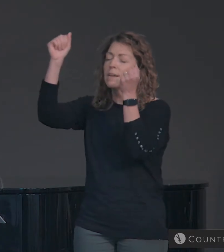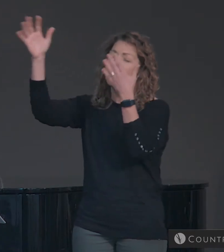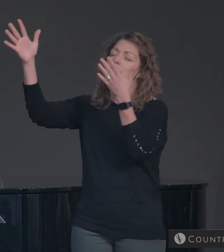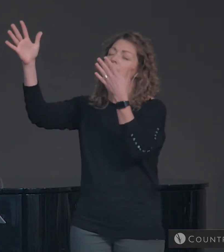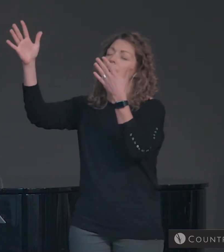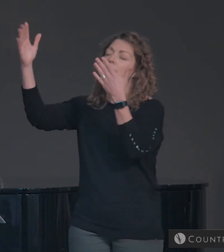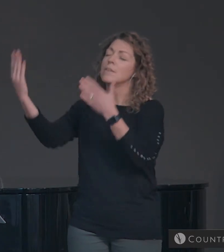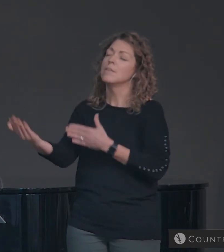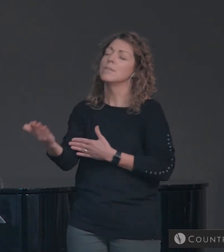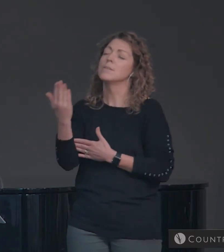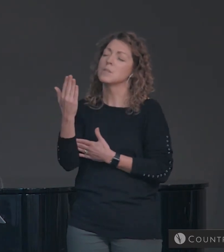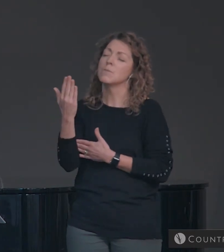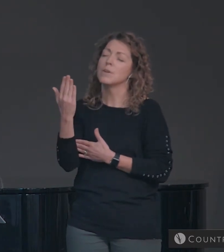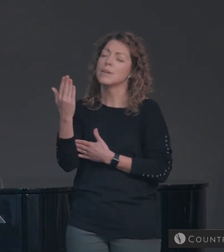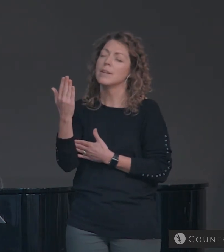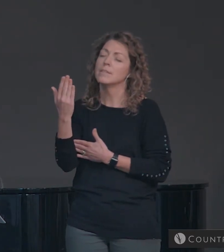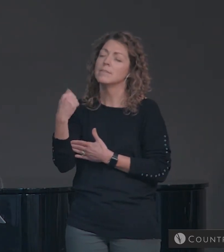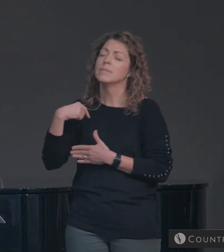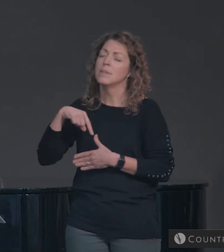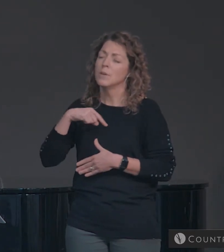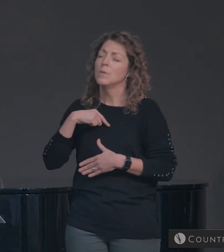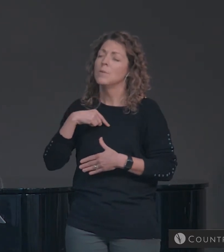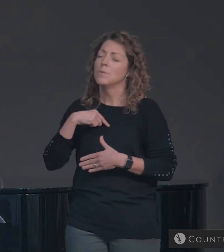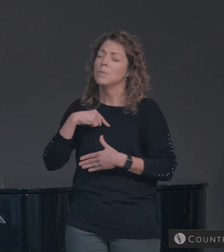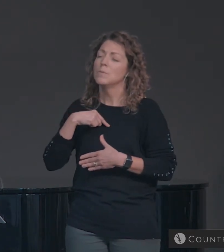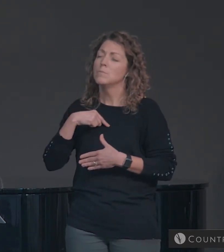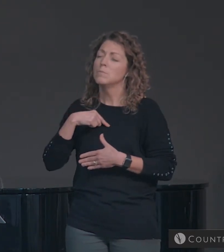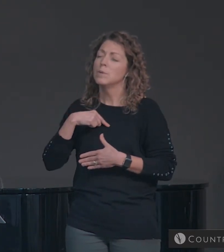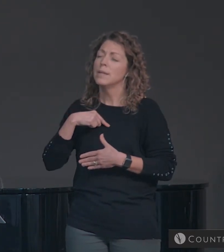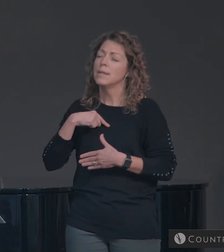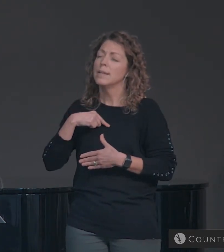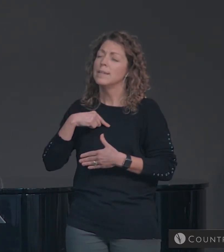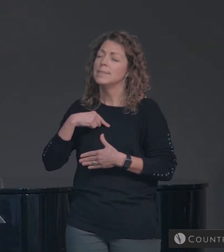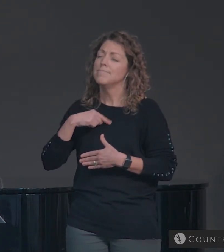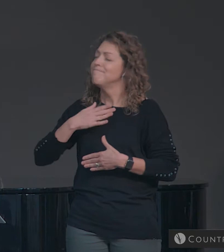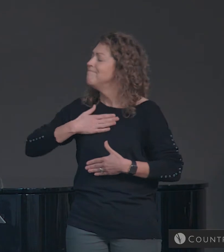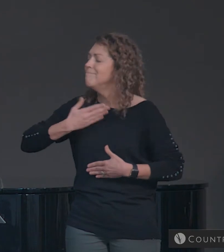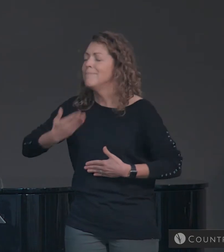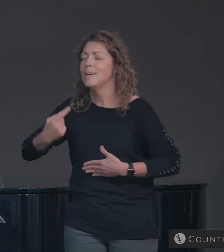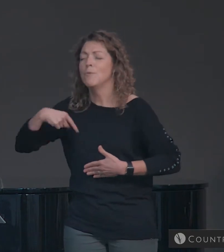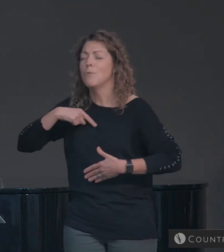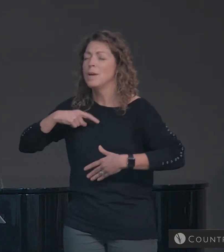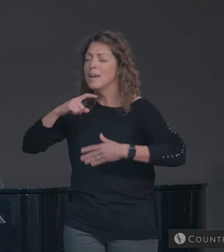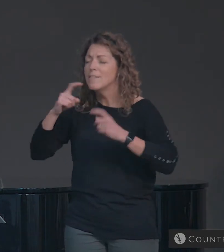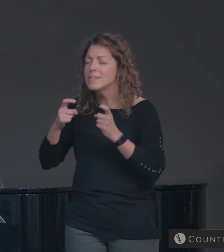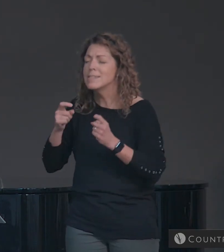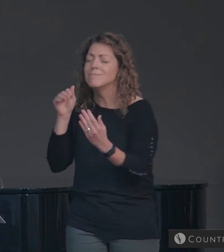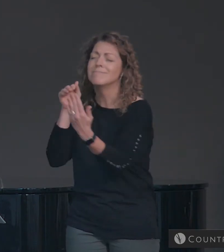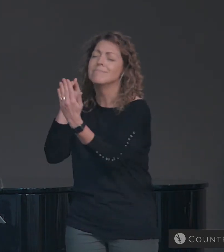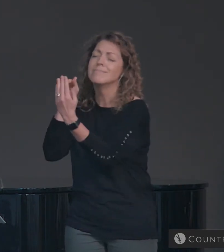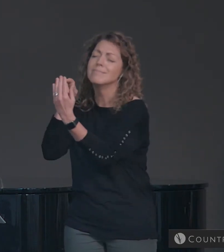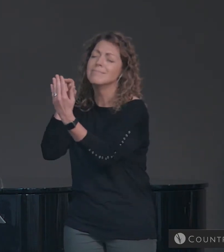this morning we acknowledge that we have sinned against you. Our lives fall short